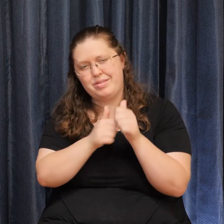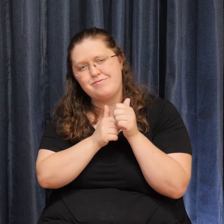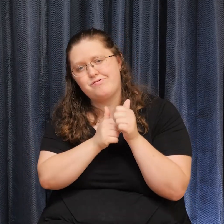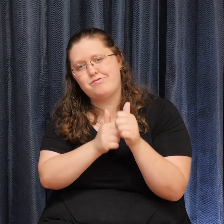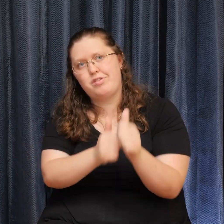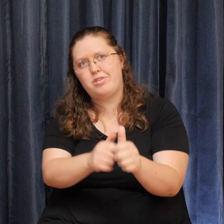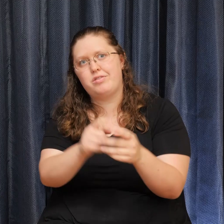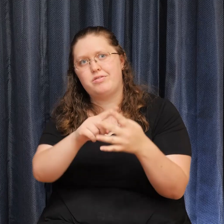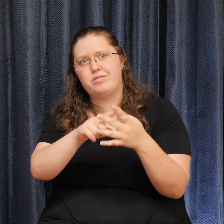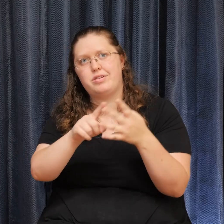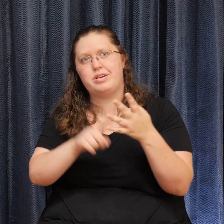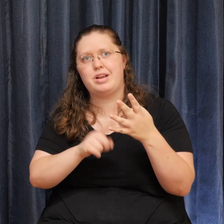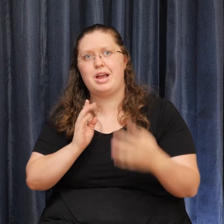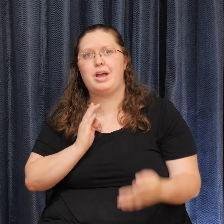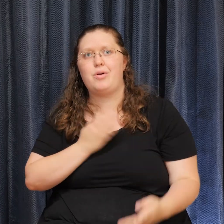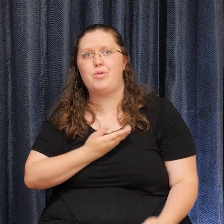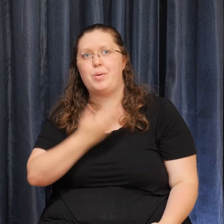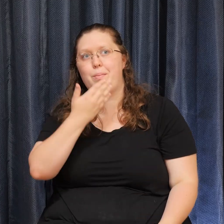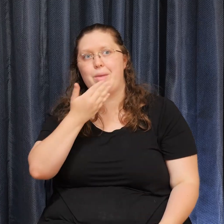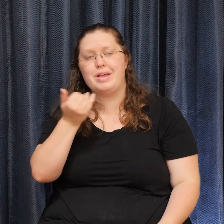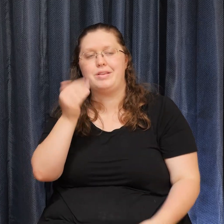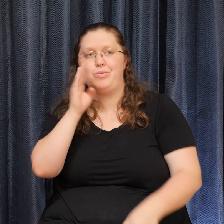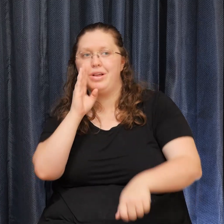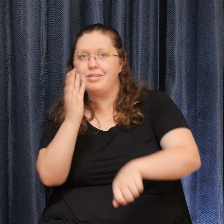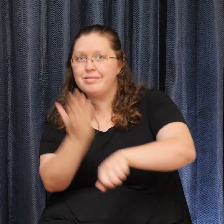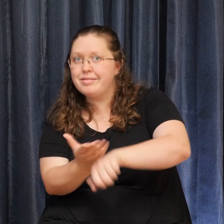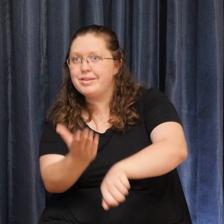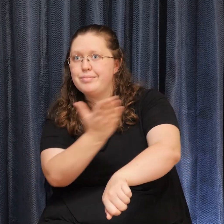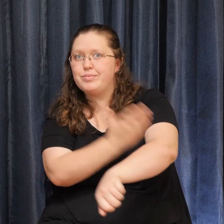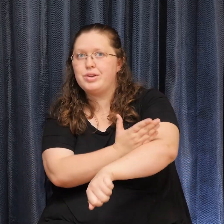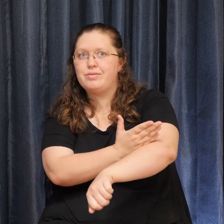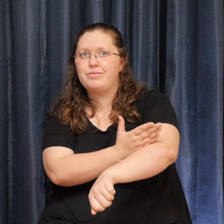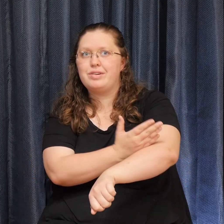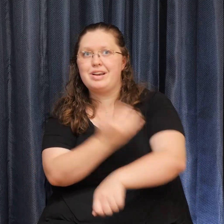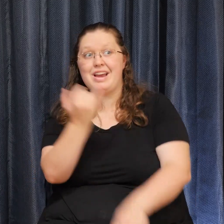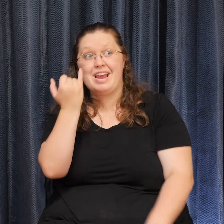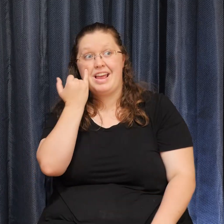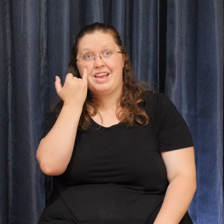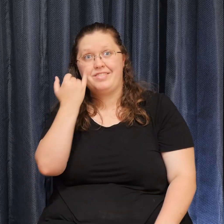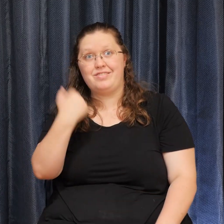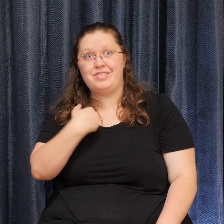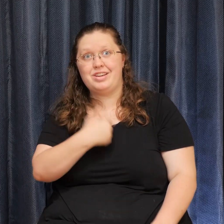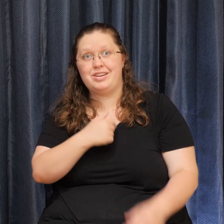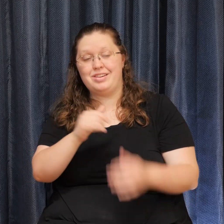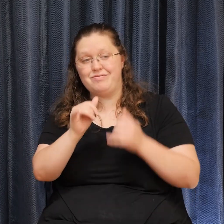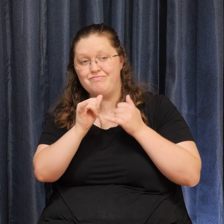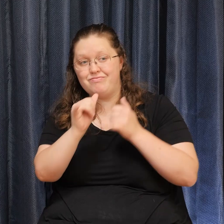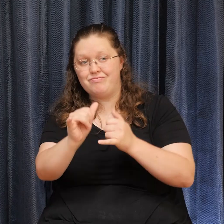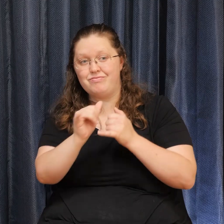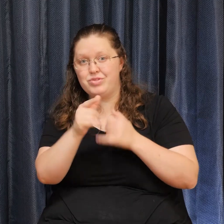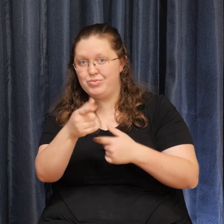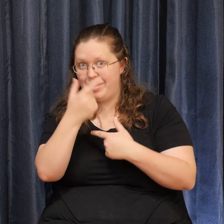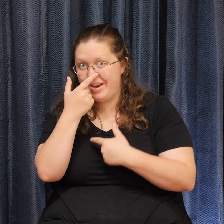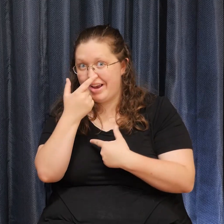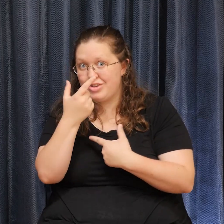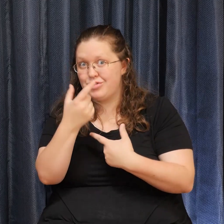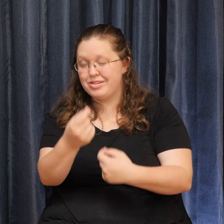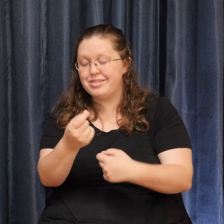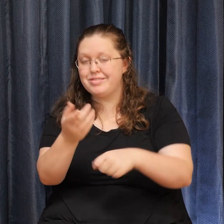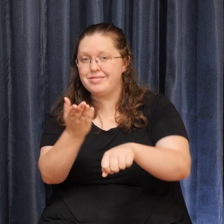become Better And I know If you're like me You're very interested In just that very thing Happening Just do your best